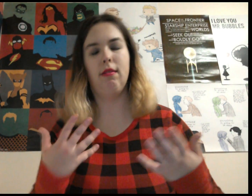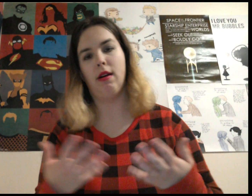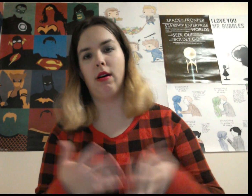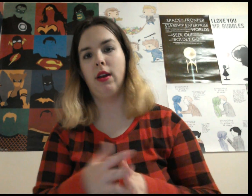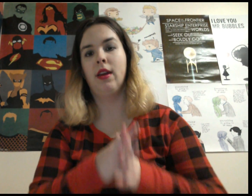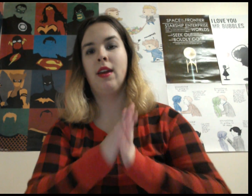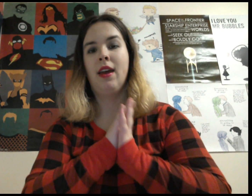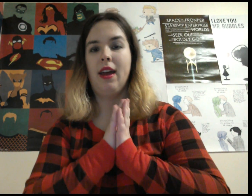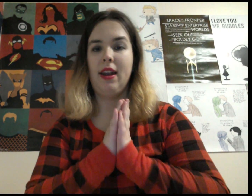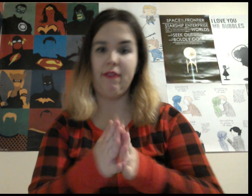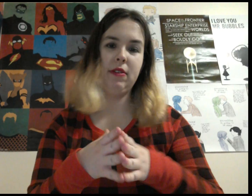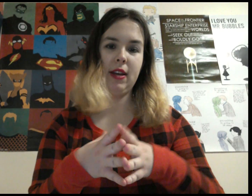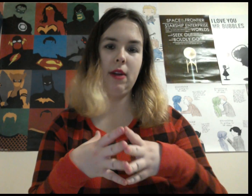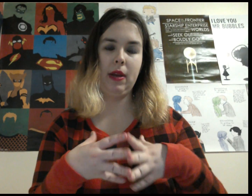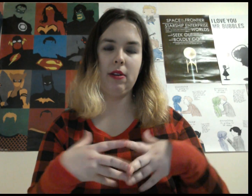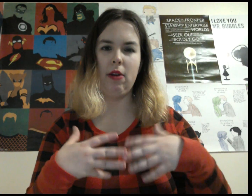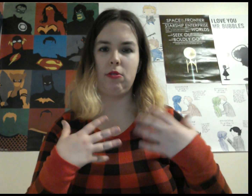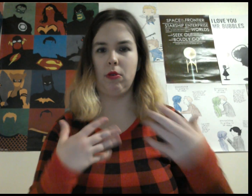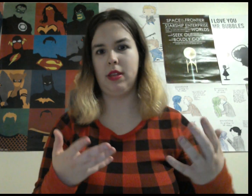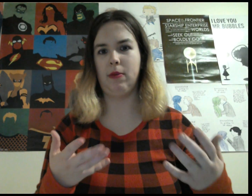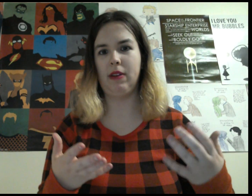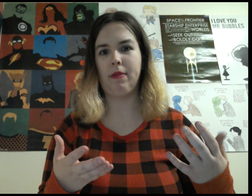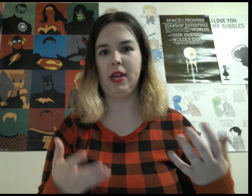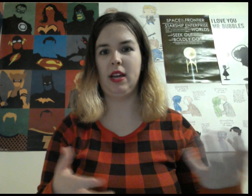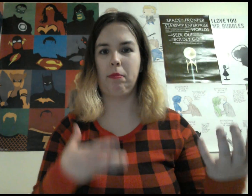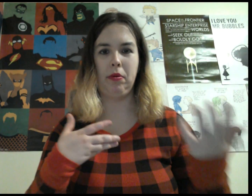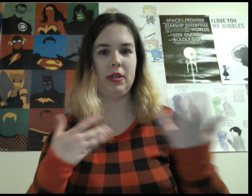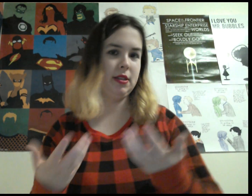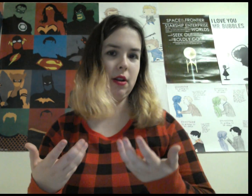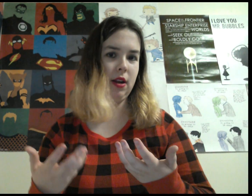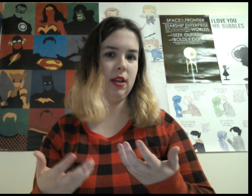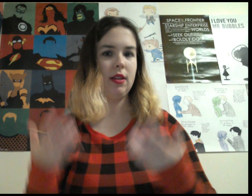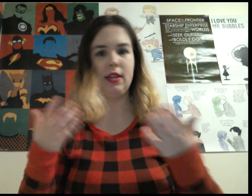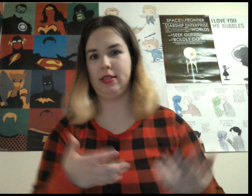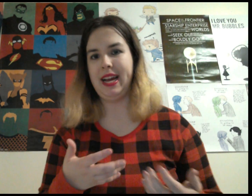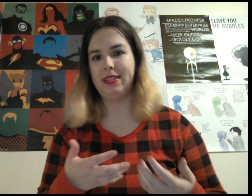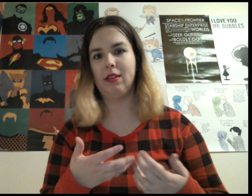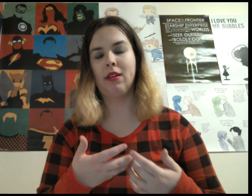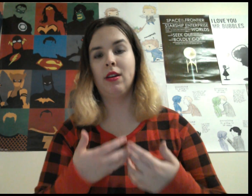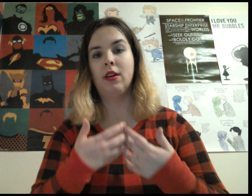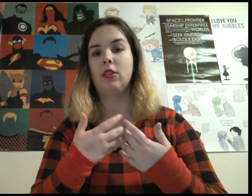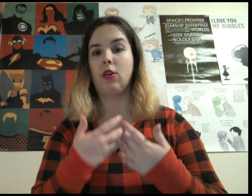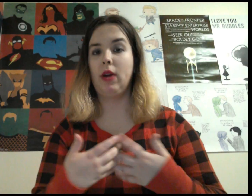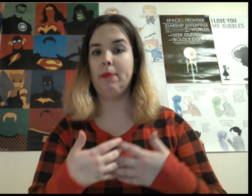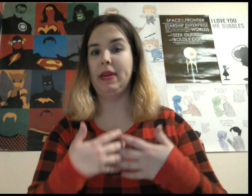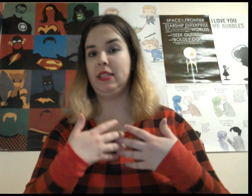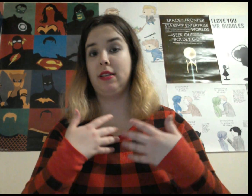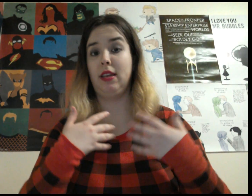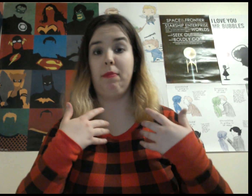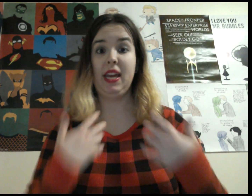little long. And I found it kind of weird how Dorothy went from being a prisoner in Glinda's castle to going and basically being